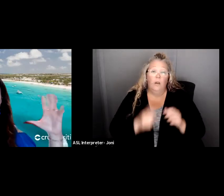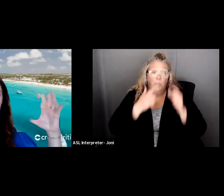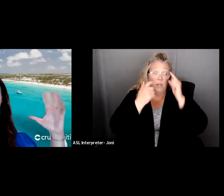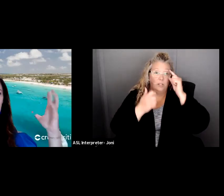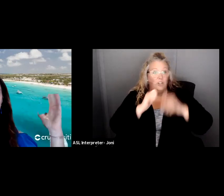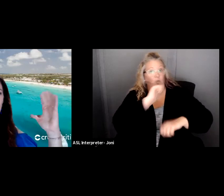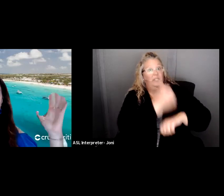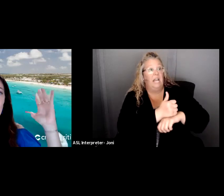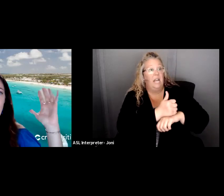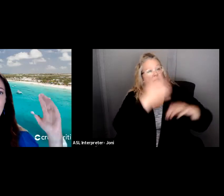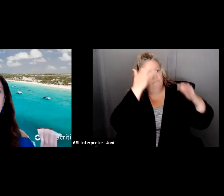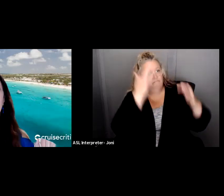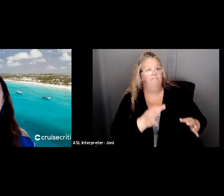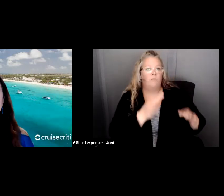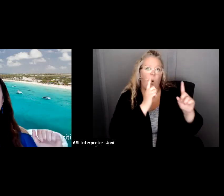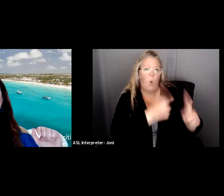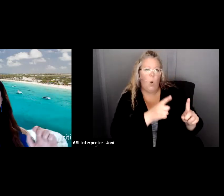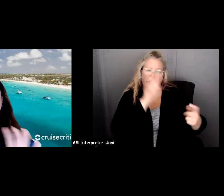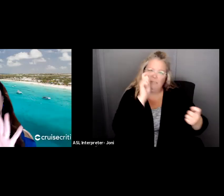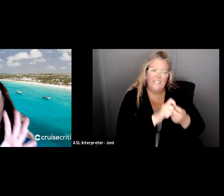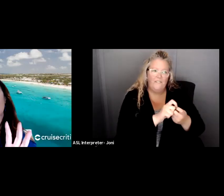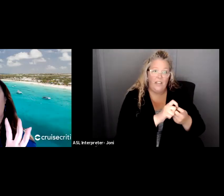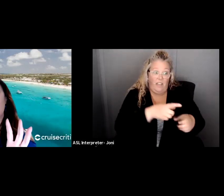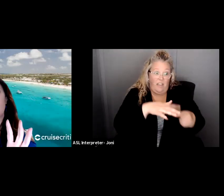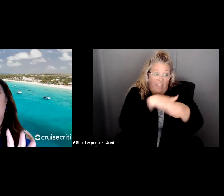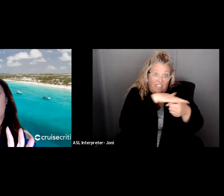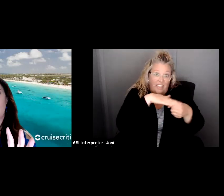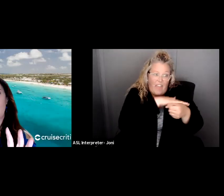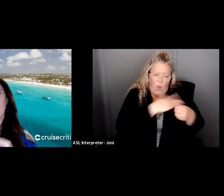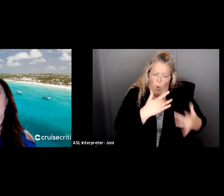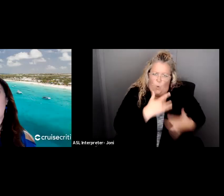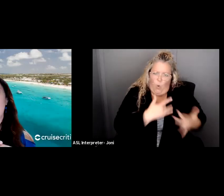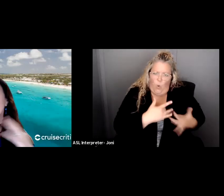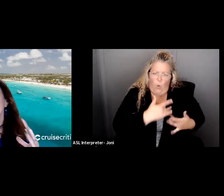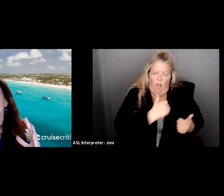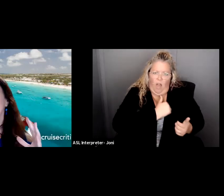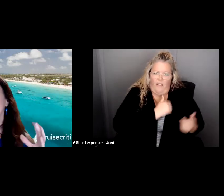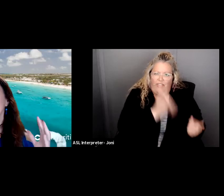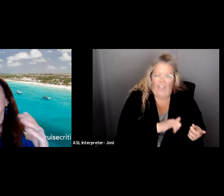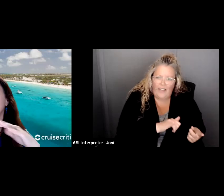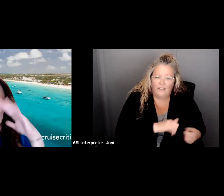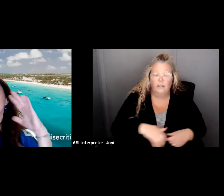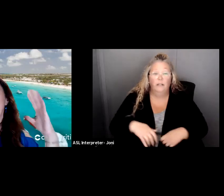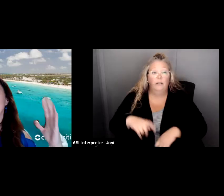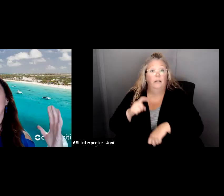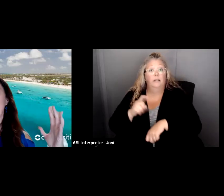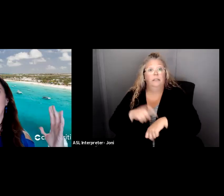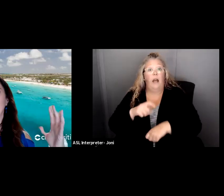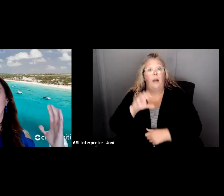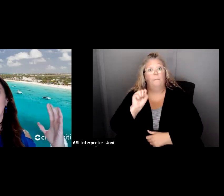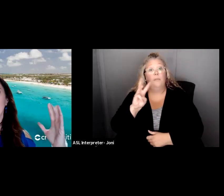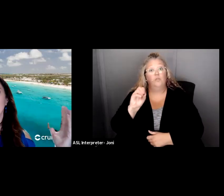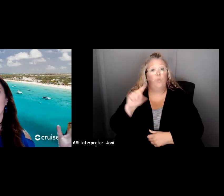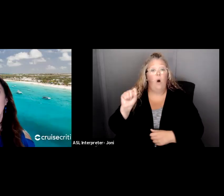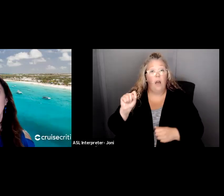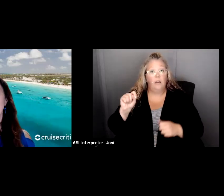everybody's like, woo in their area. They love it. But then when you get to the SWOT analysis and everybody is thinking at the macro level,